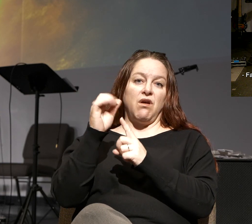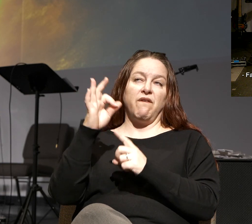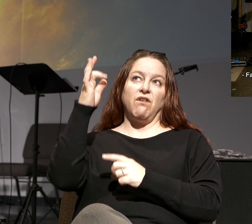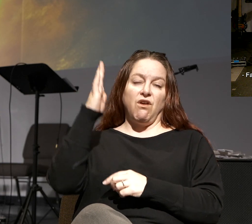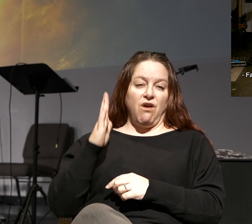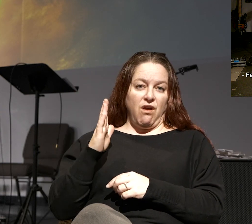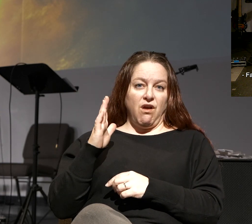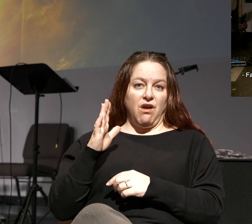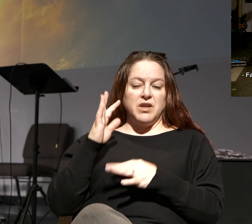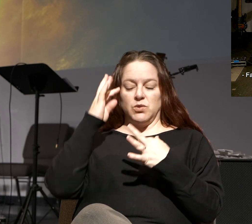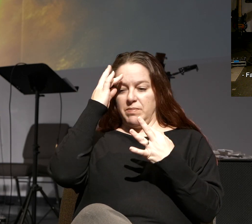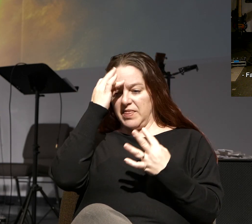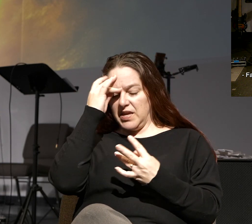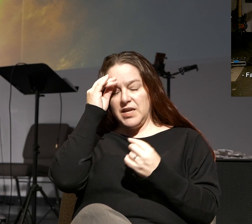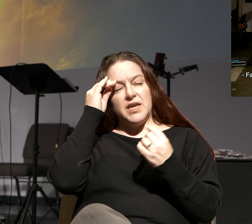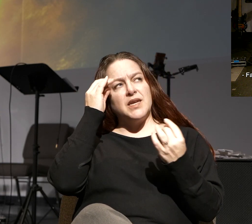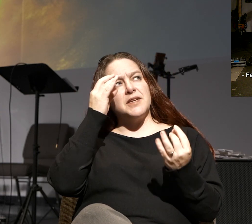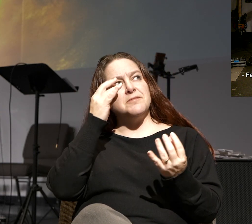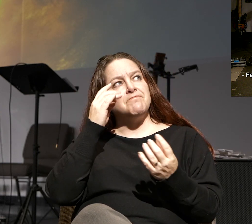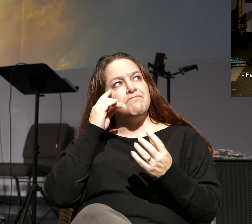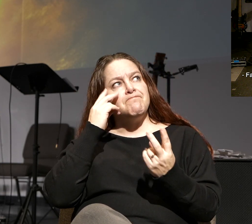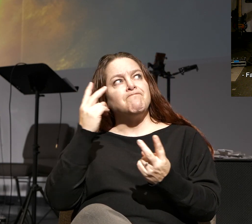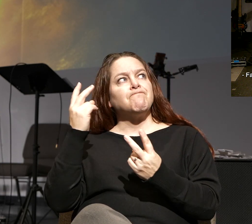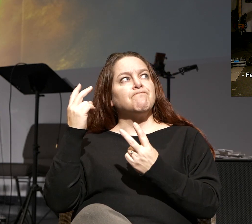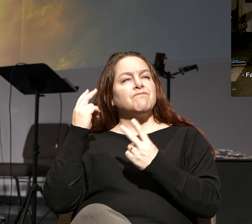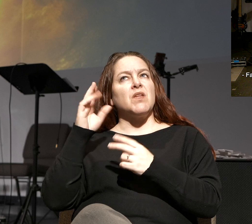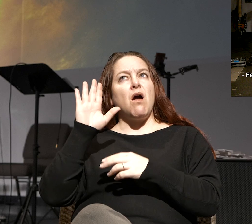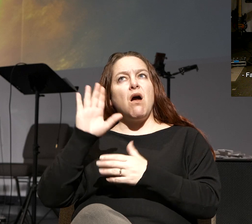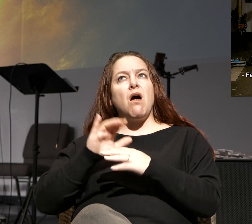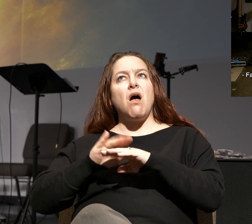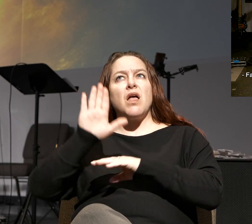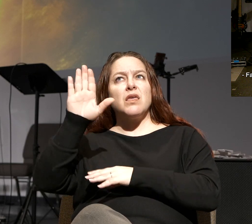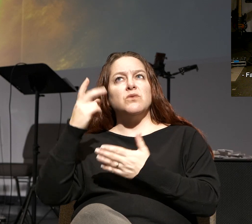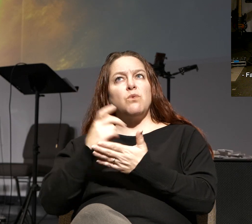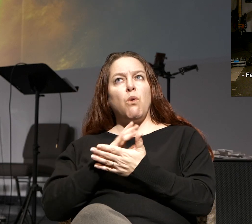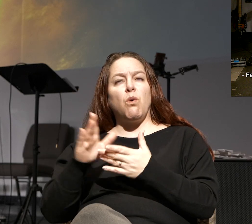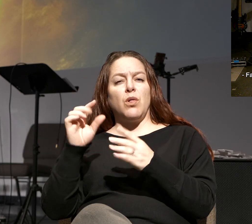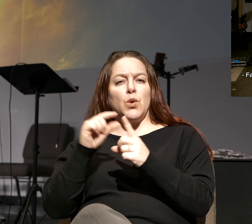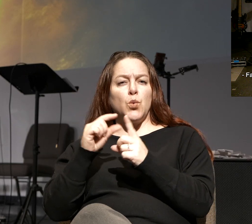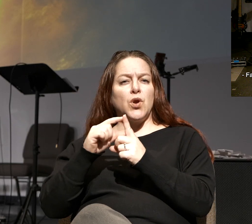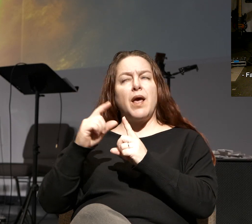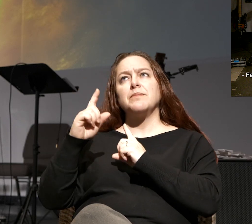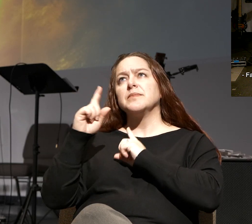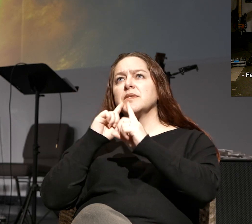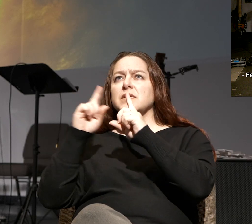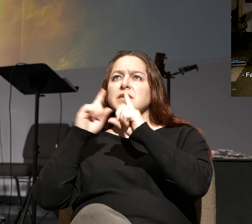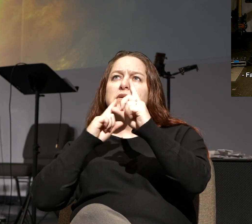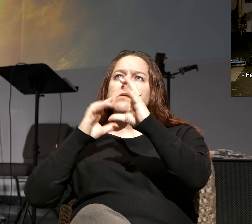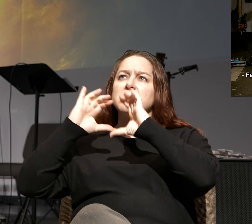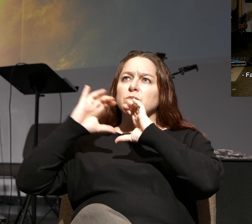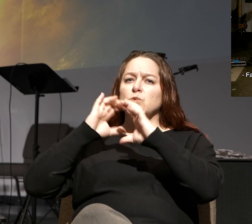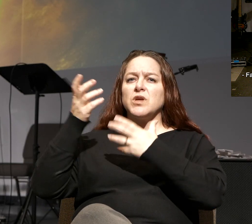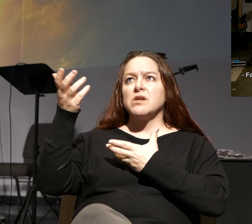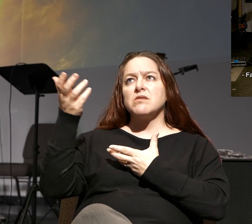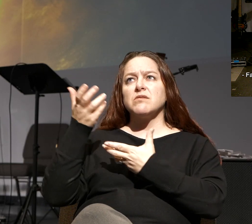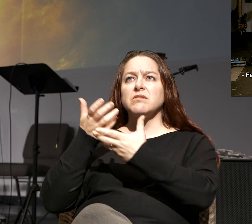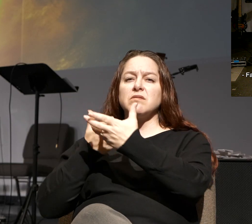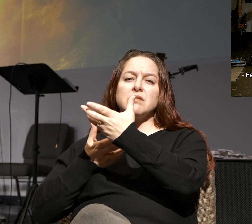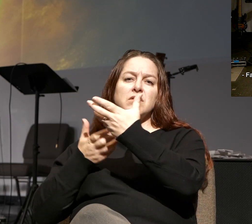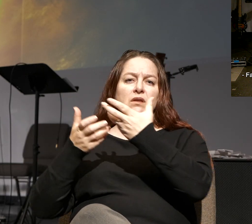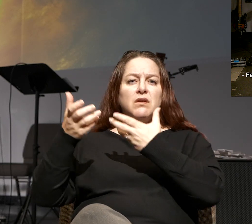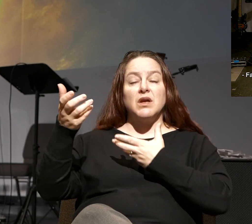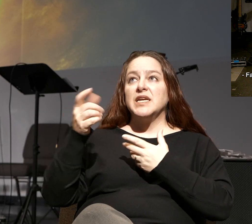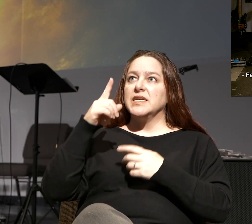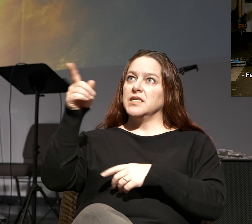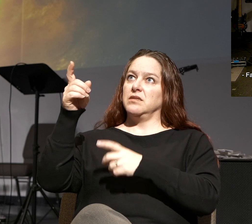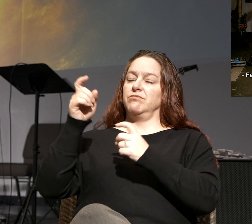So I'm thinking and reflecting on God's holy Word. He's speaking to me. I'm communicating with Him. I'm engaging Him.